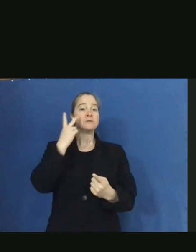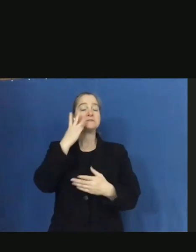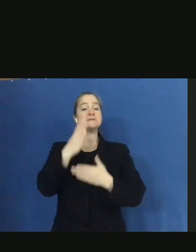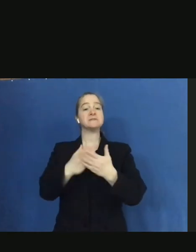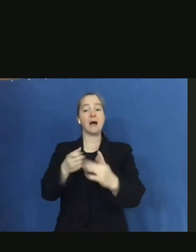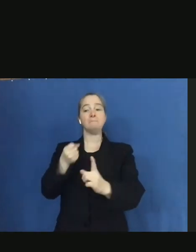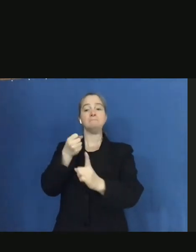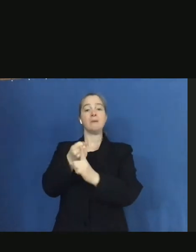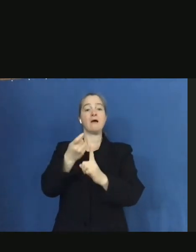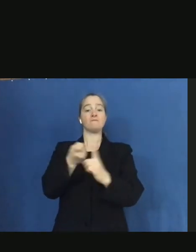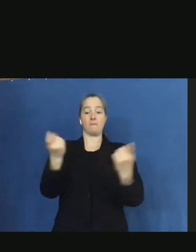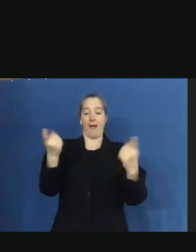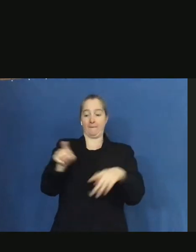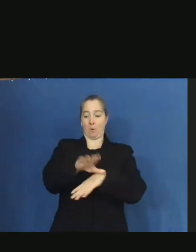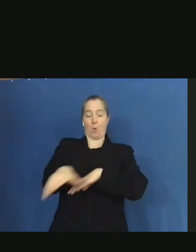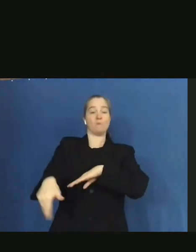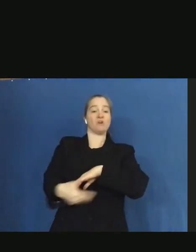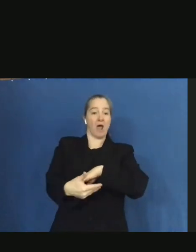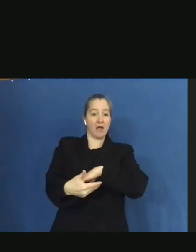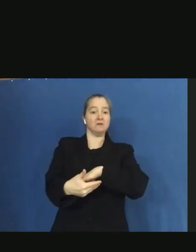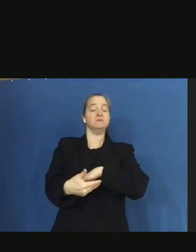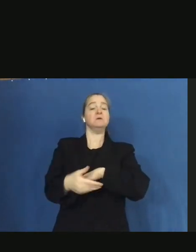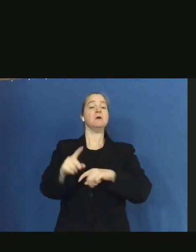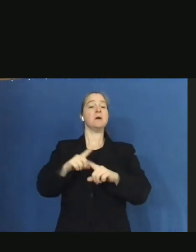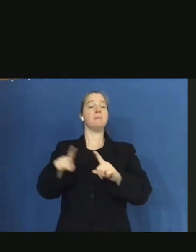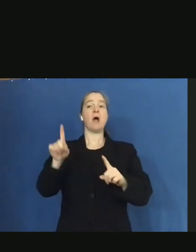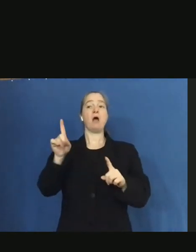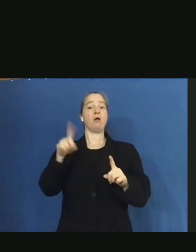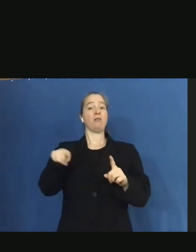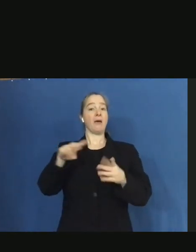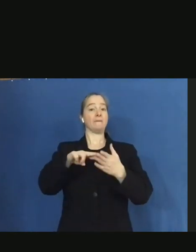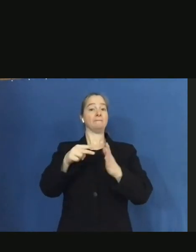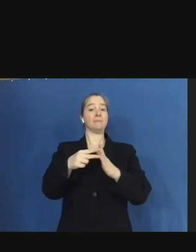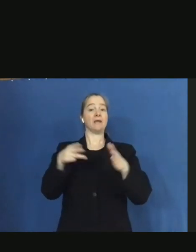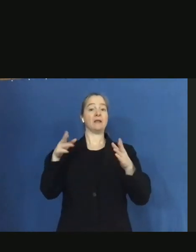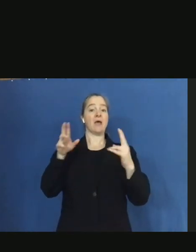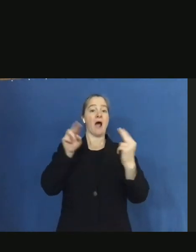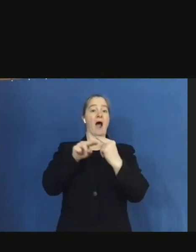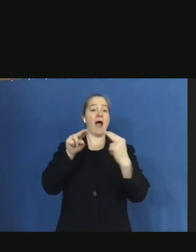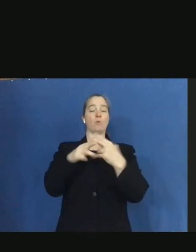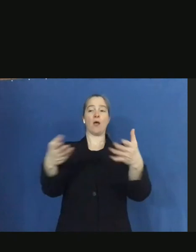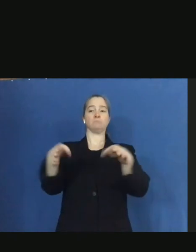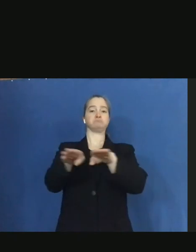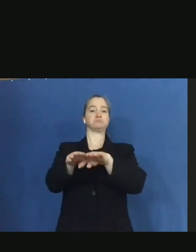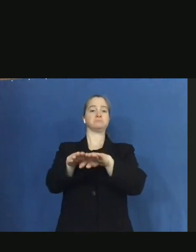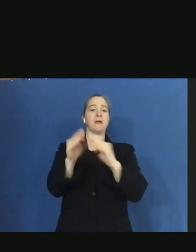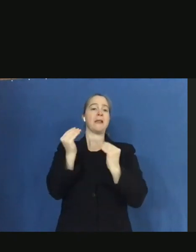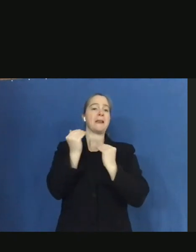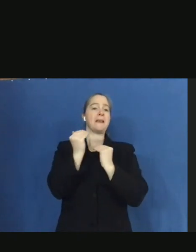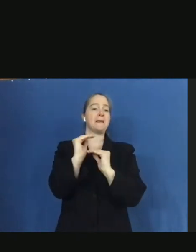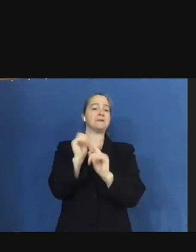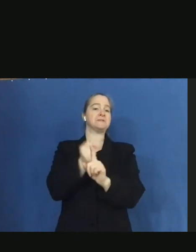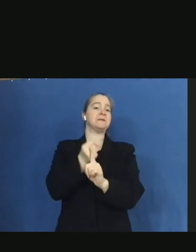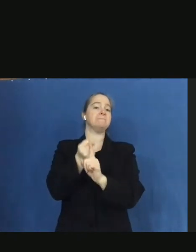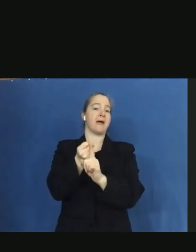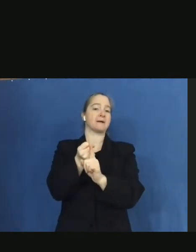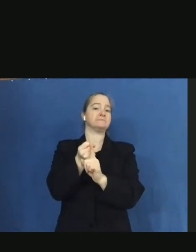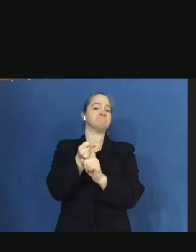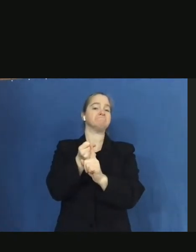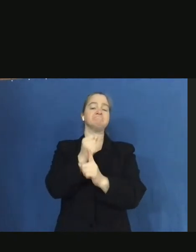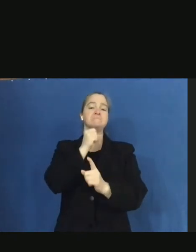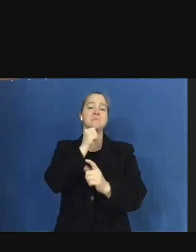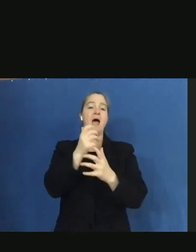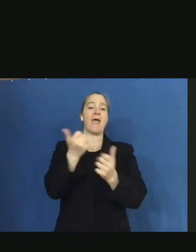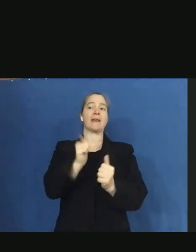overnight, however, they've resulted in highway closures that have been in limited impact and have not stranded